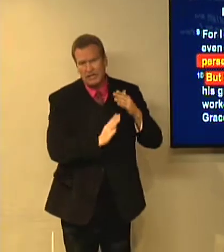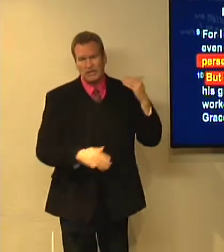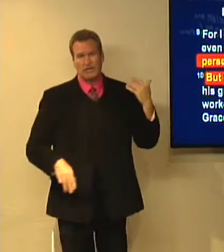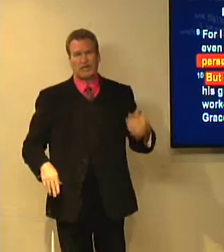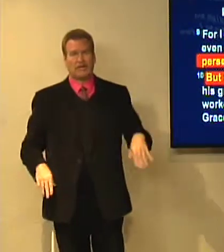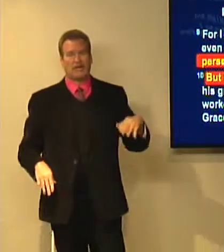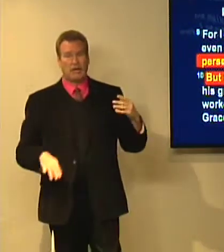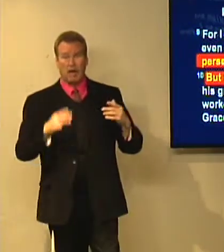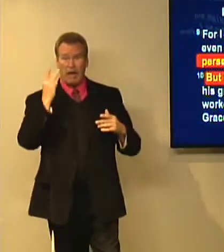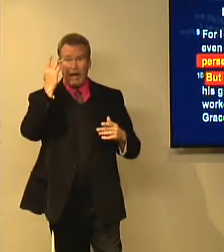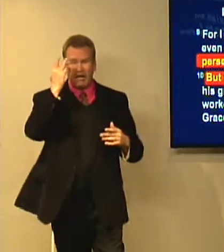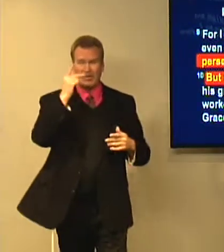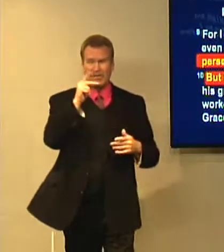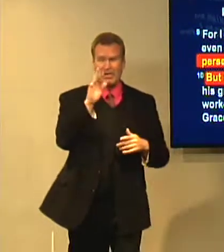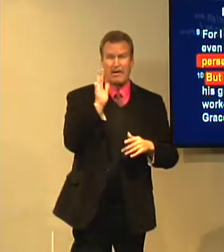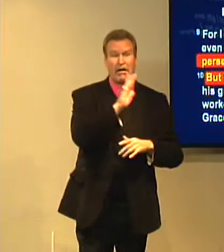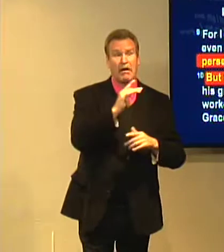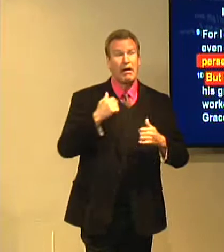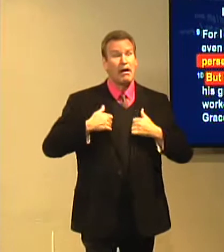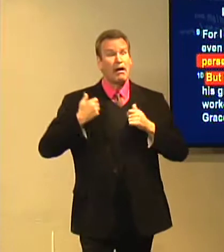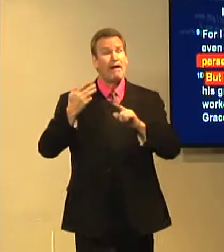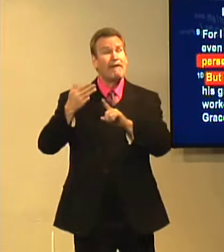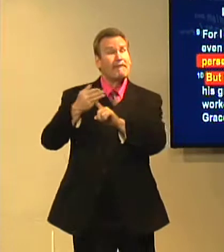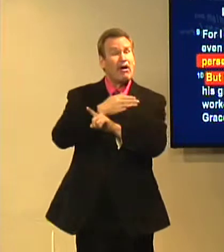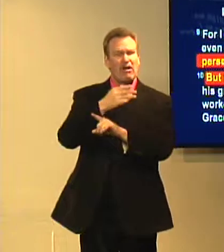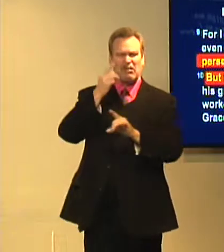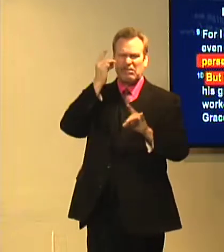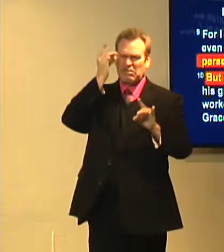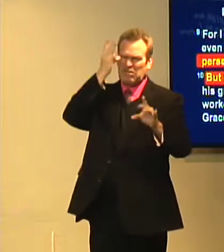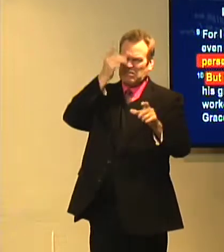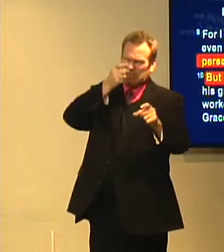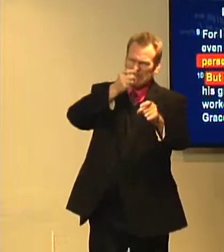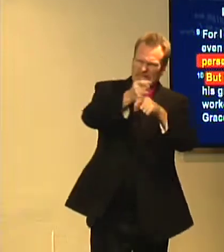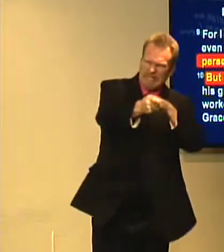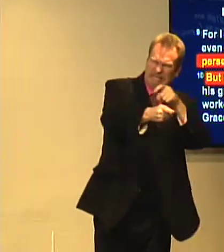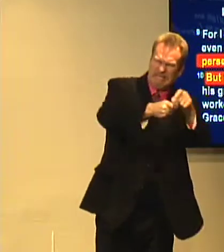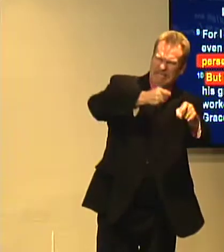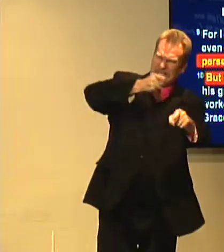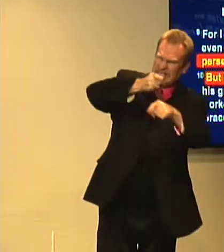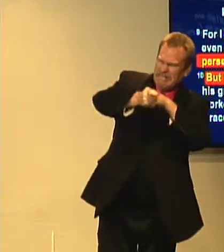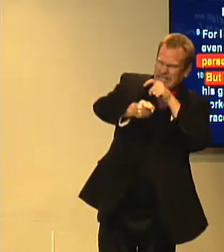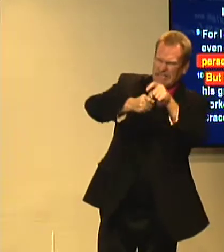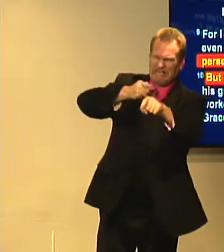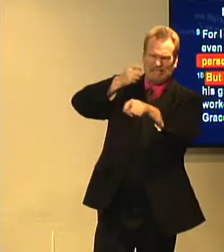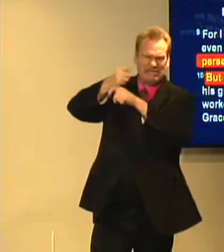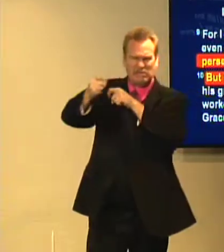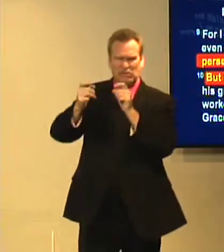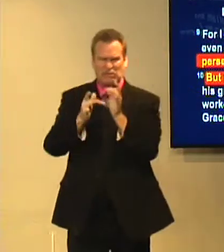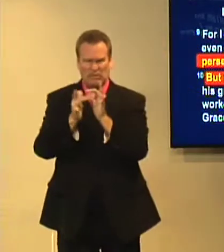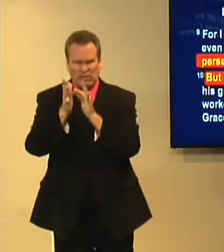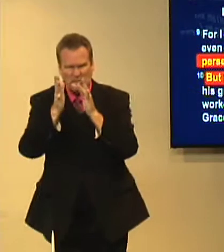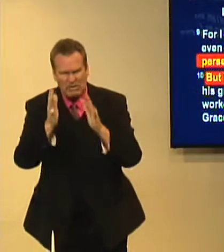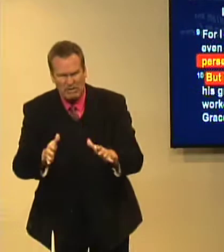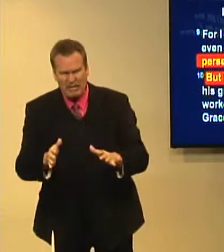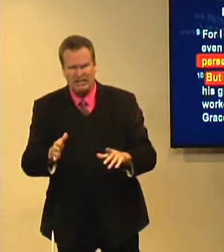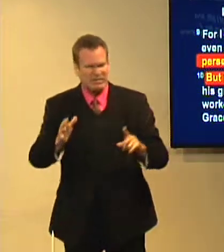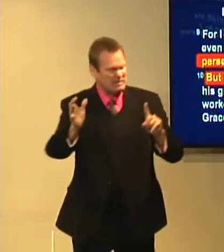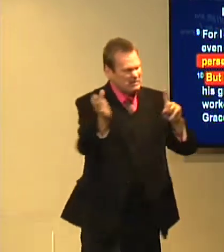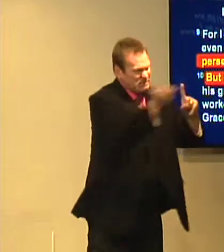unhumily served. You must remember Paul's act beforehand persecuted the